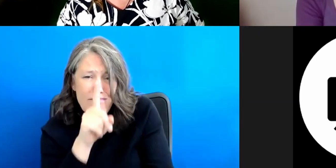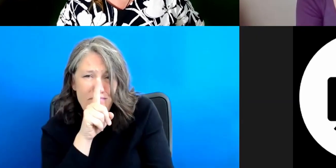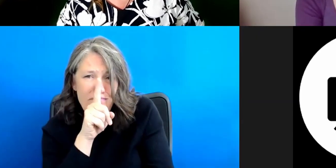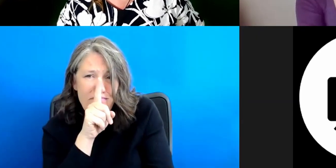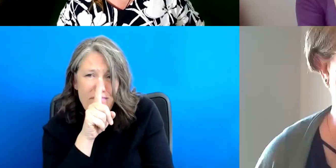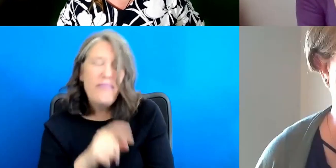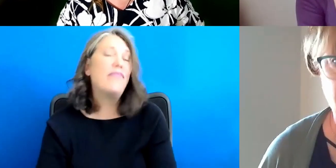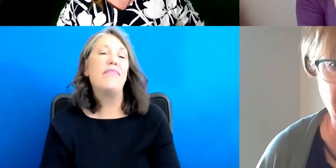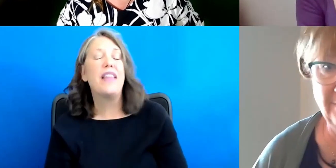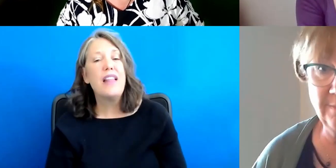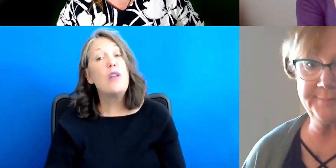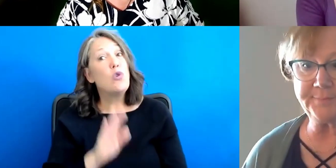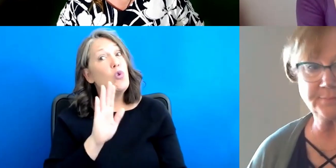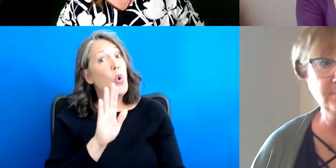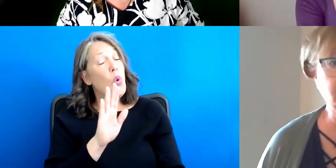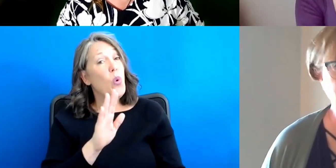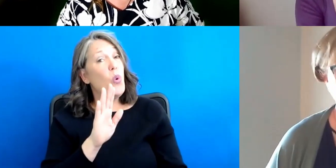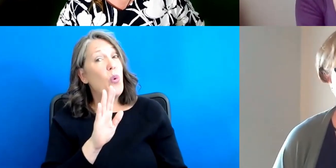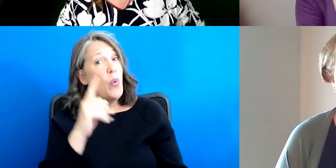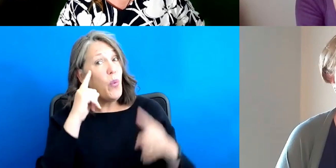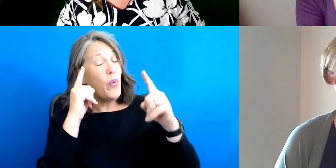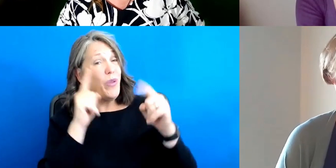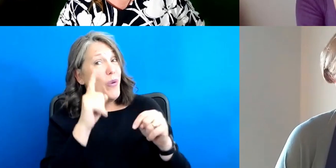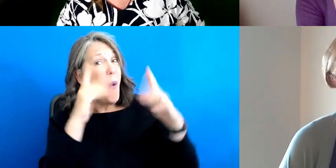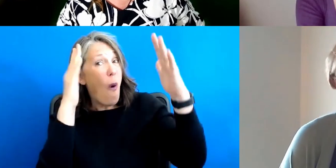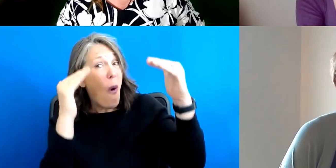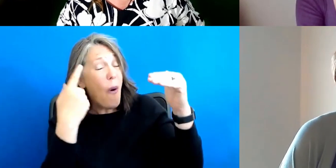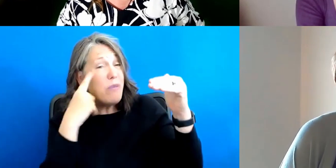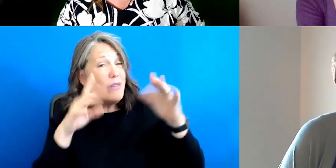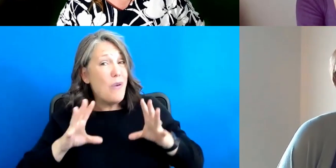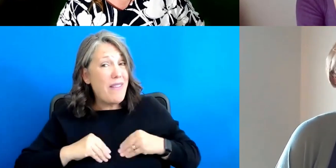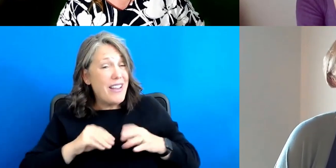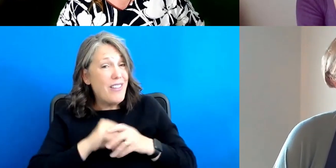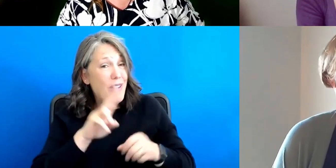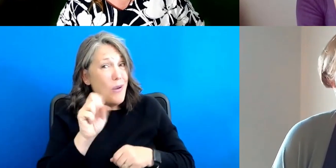What, what are you, what are you hopeful about in terms of ratification in the United States?